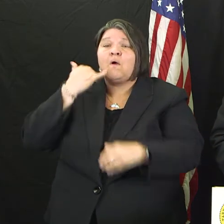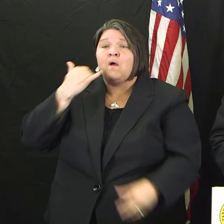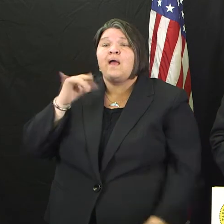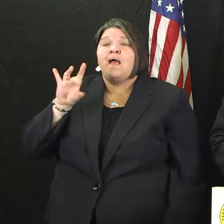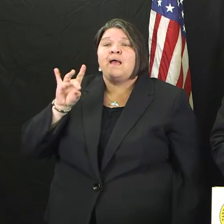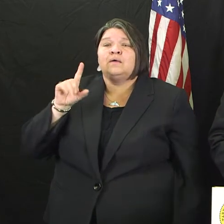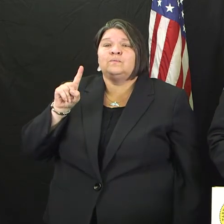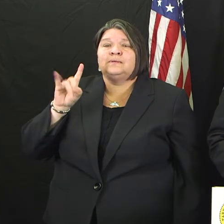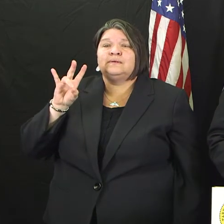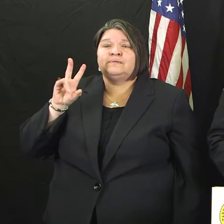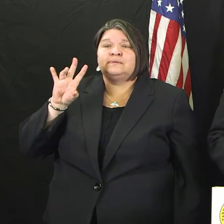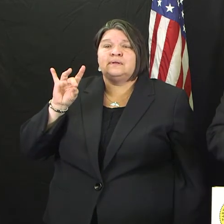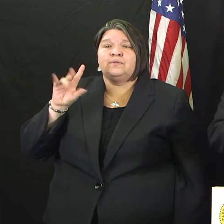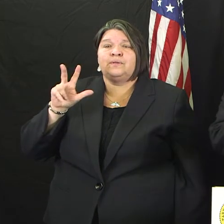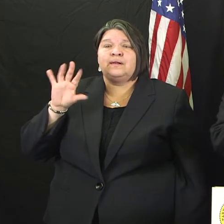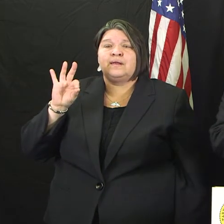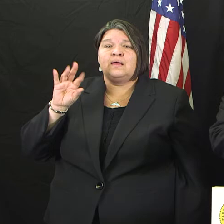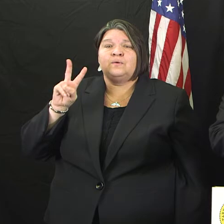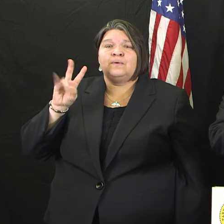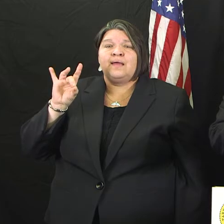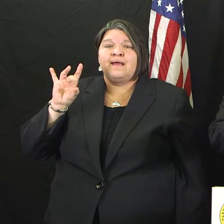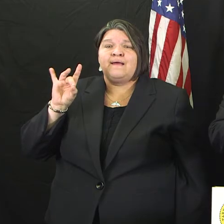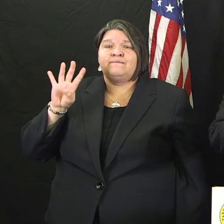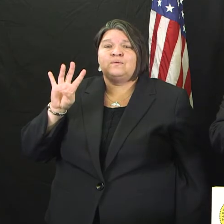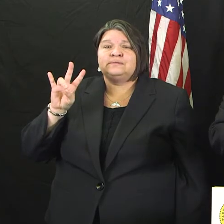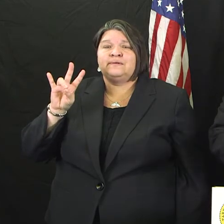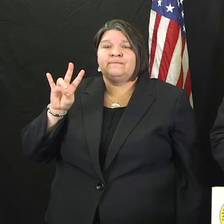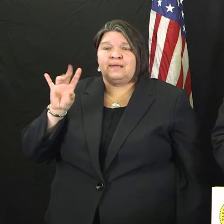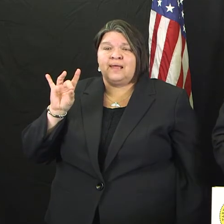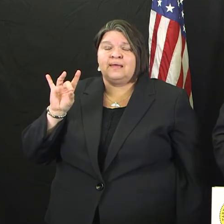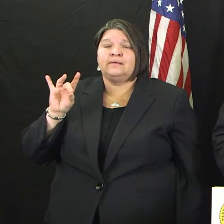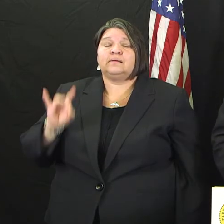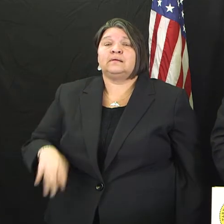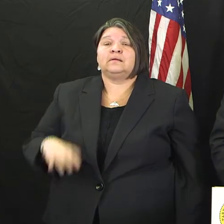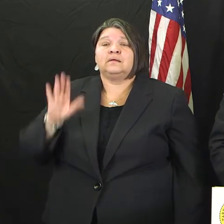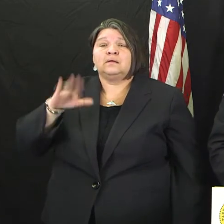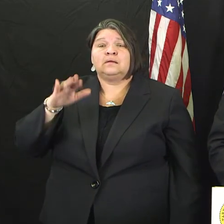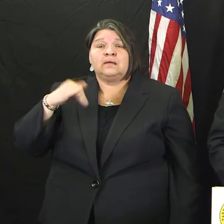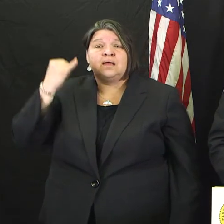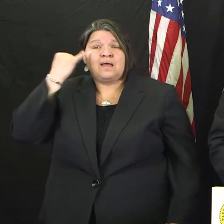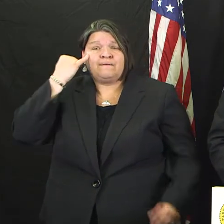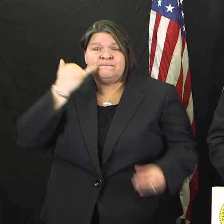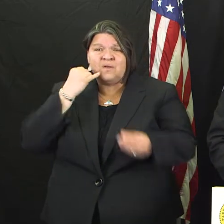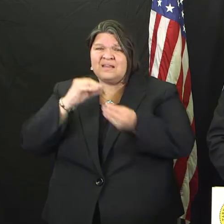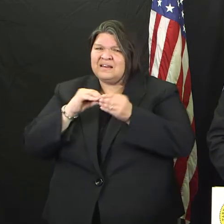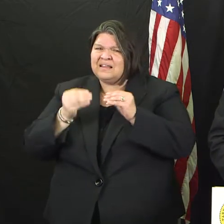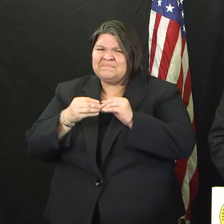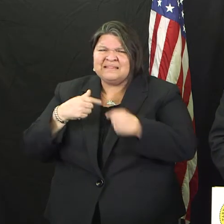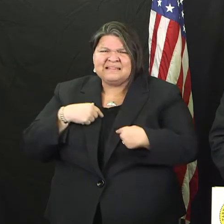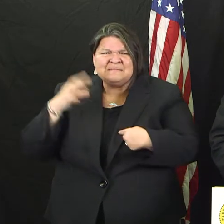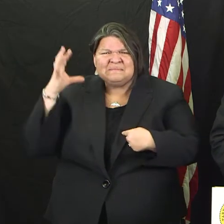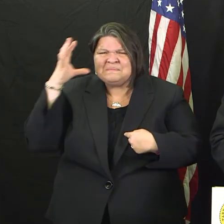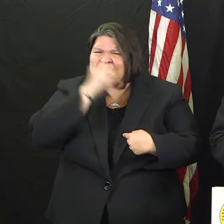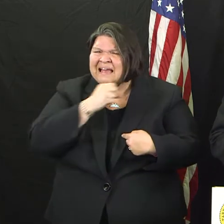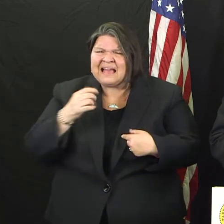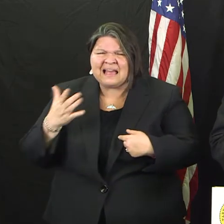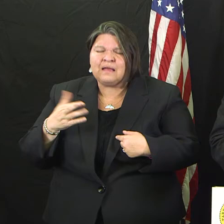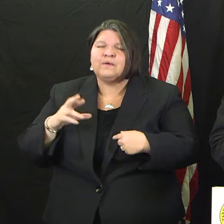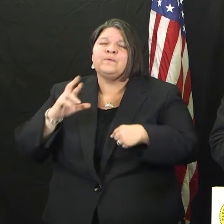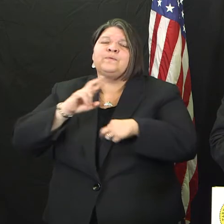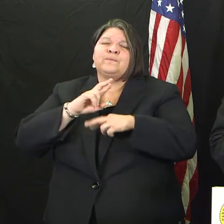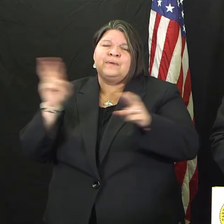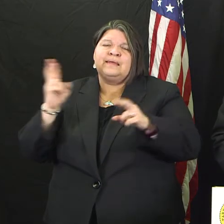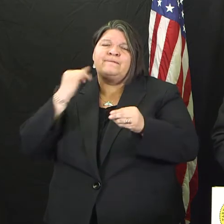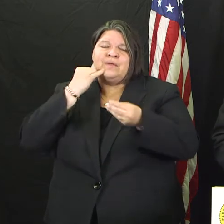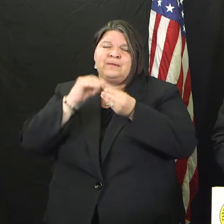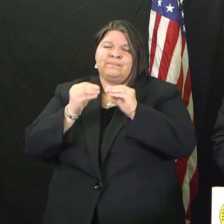-8478. If you didn't write it down, you can go to the website and get it off the website. And then the other is you can send an